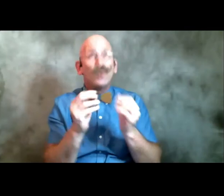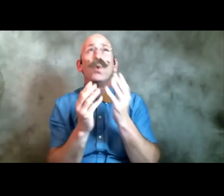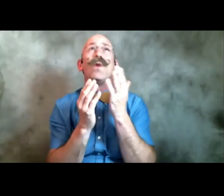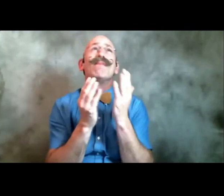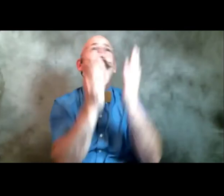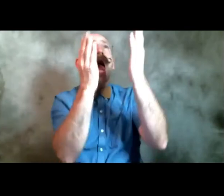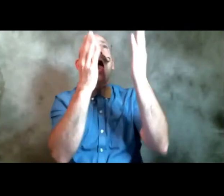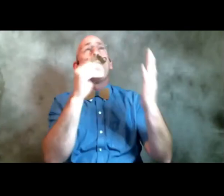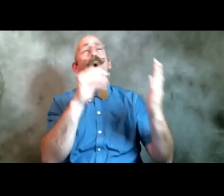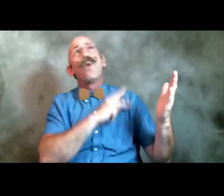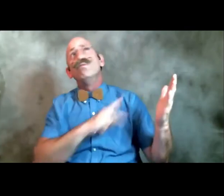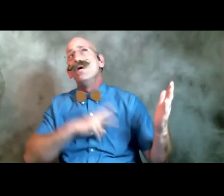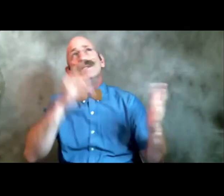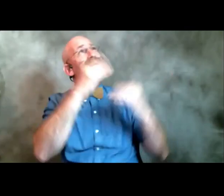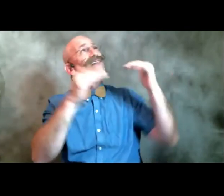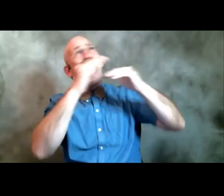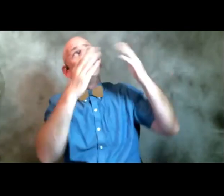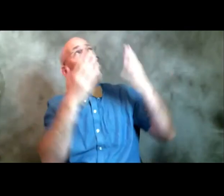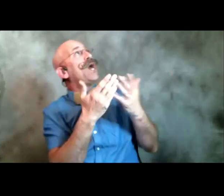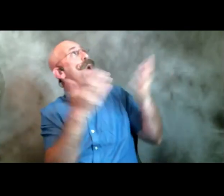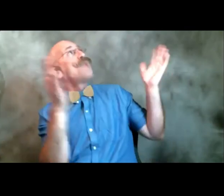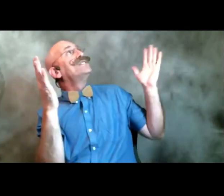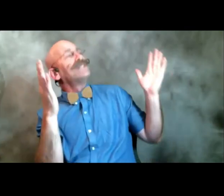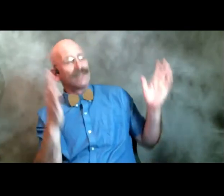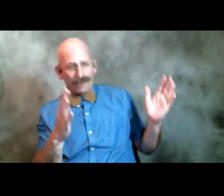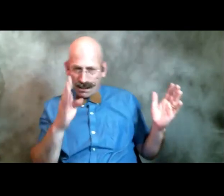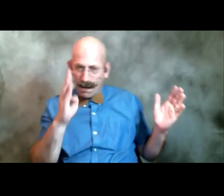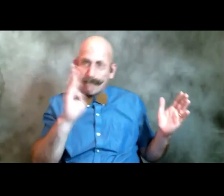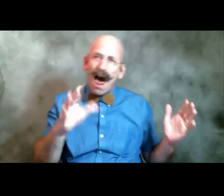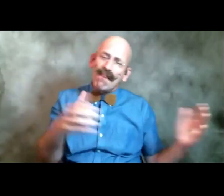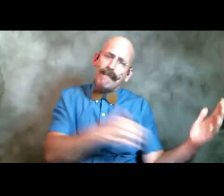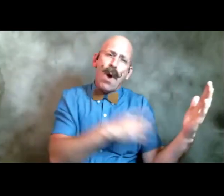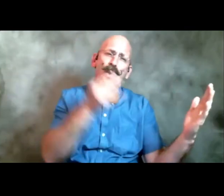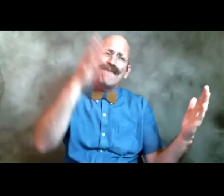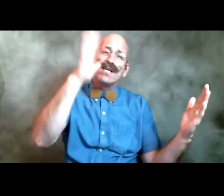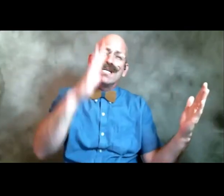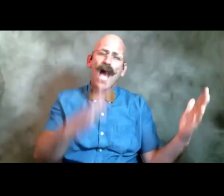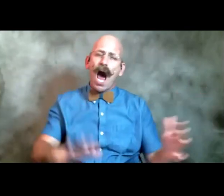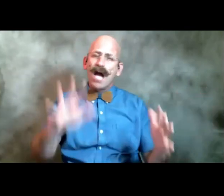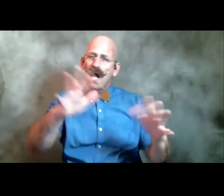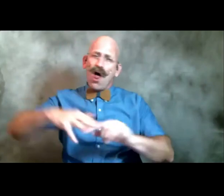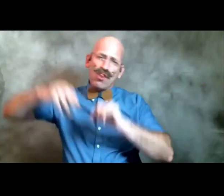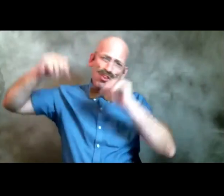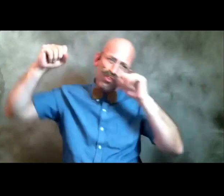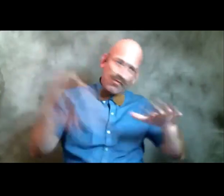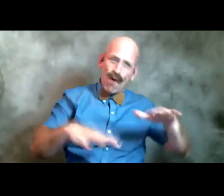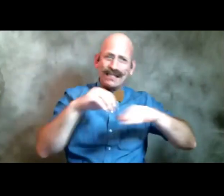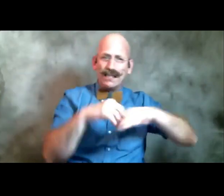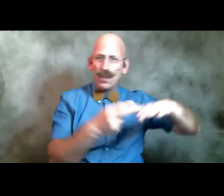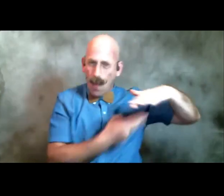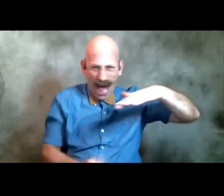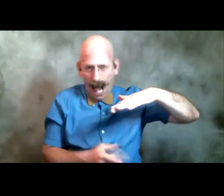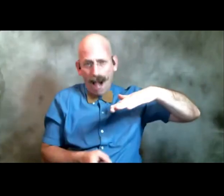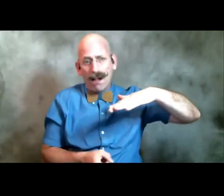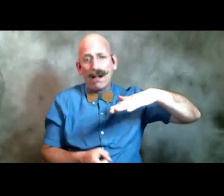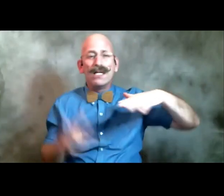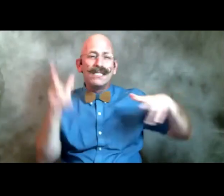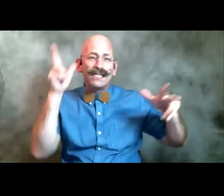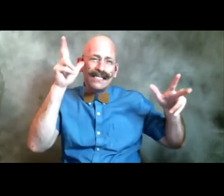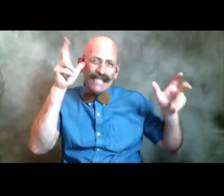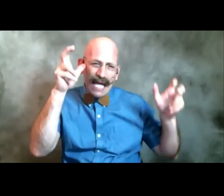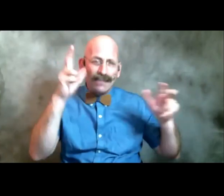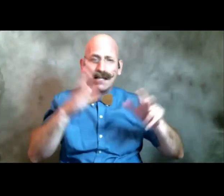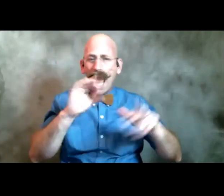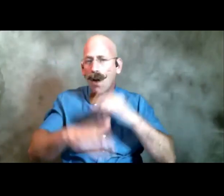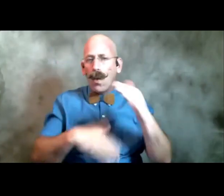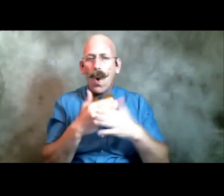prince of the heavenly host by the power of God thrust into hell Satan and all the evil